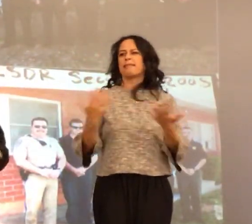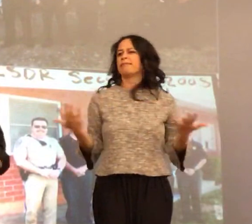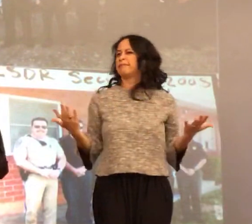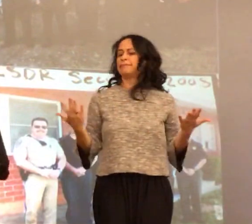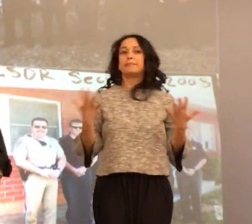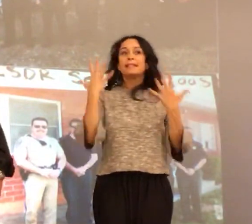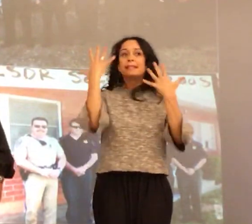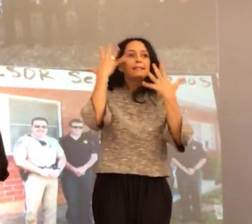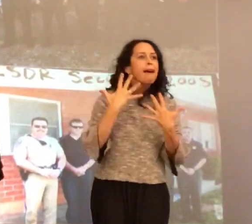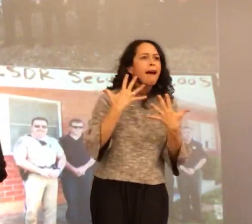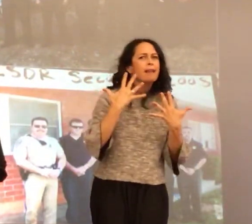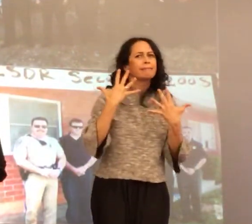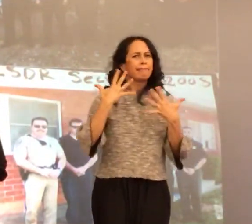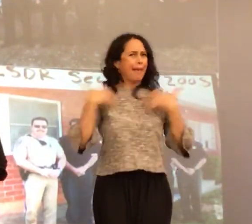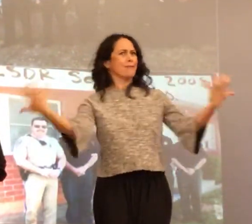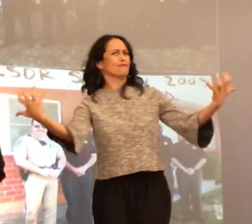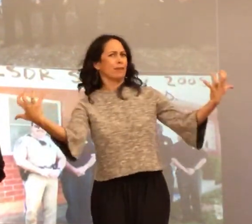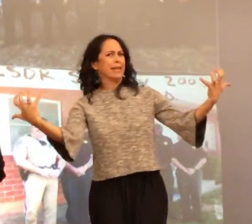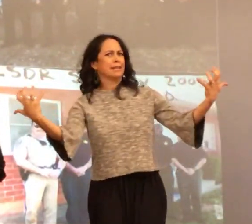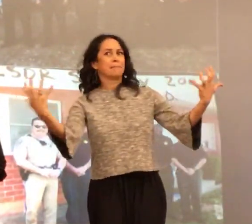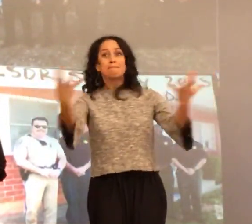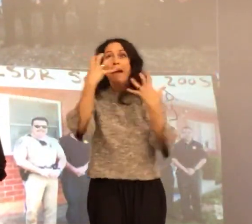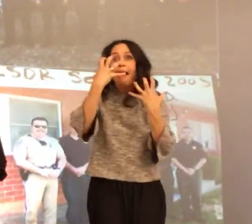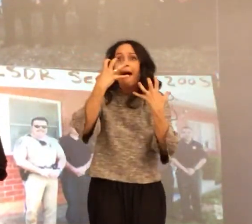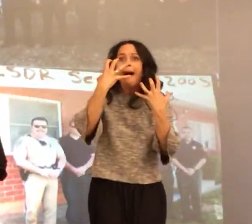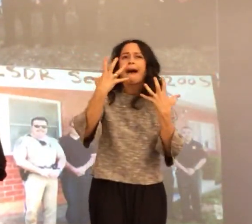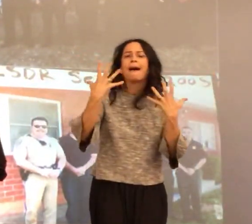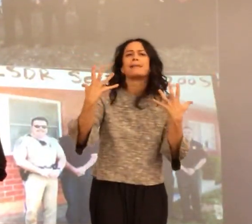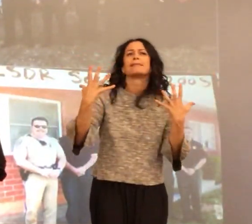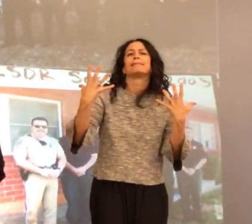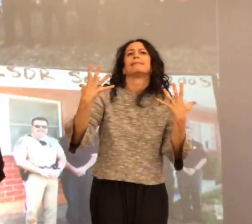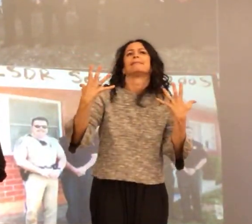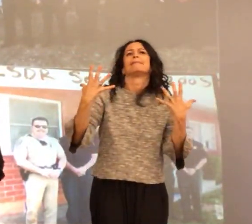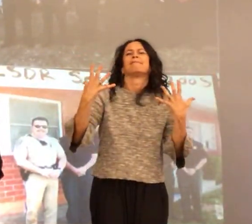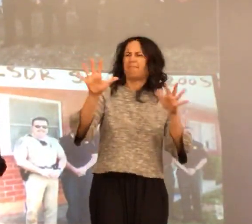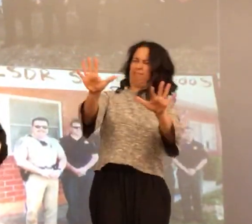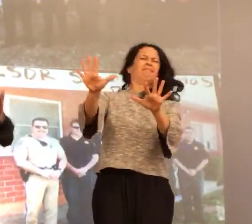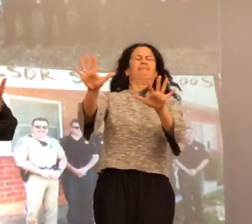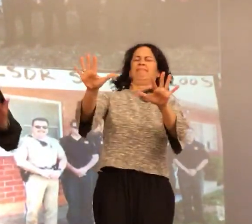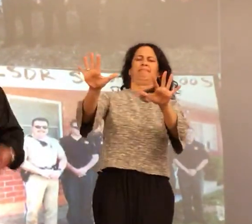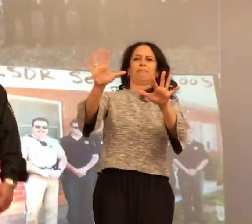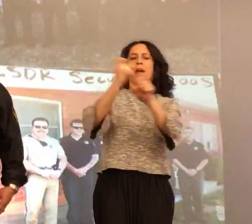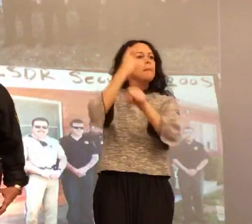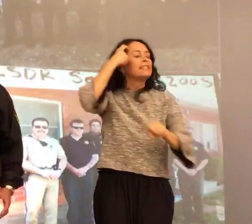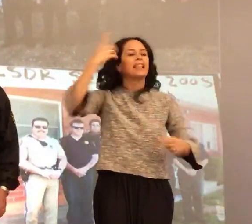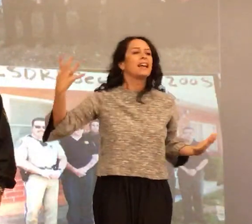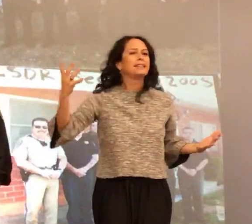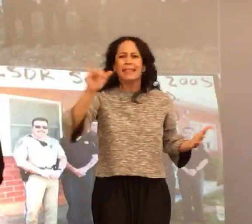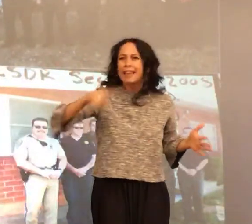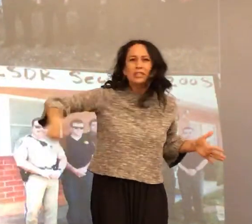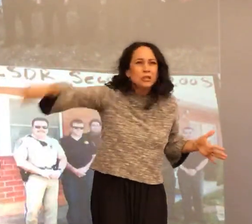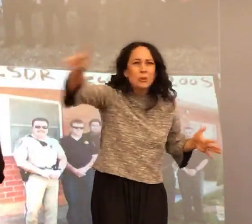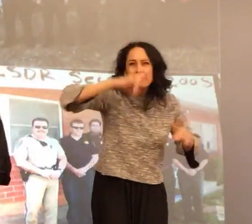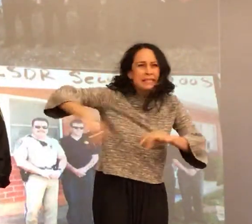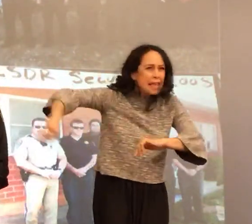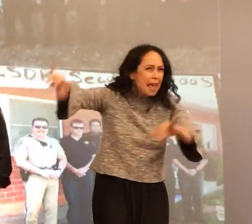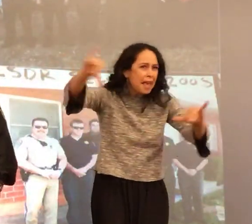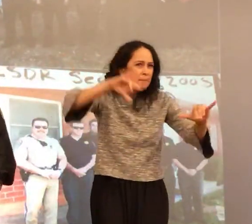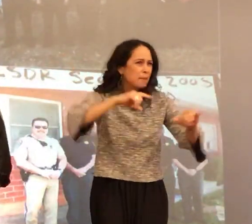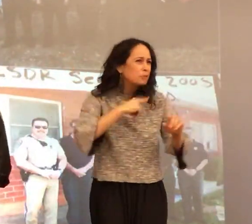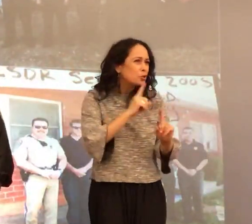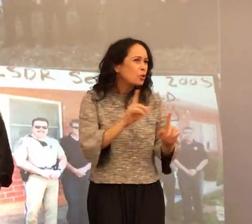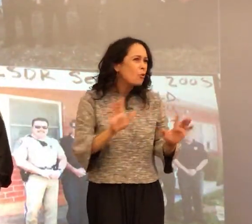Just sad, angry, mad. It didn't make sense to me, like you guys thought, I'm sure, well.